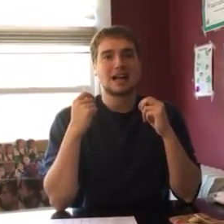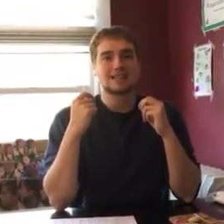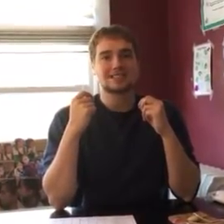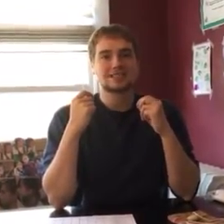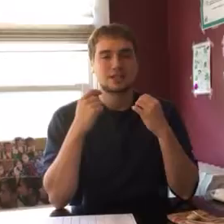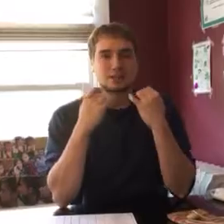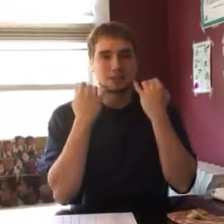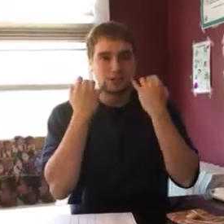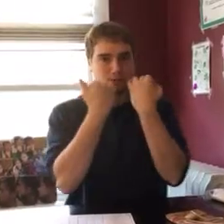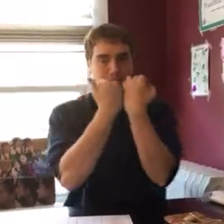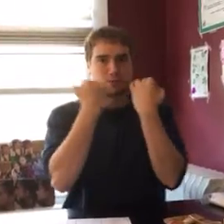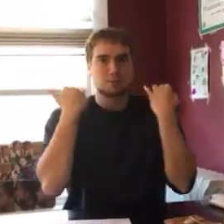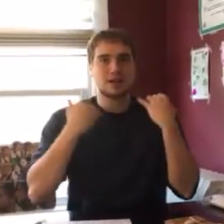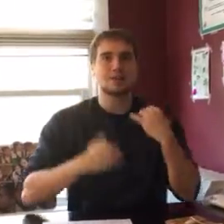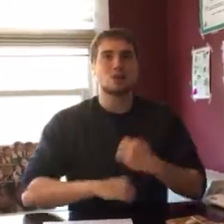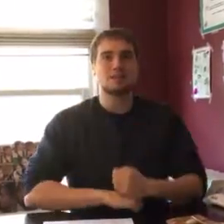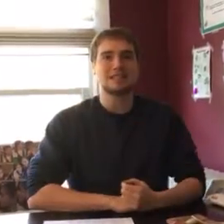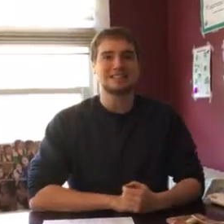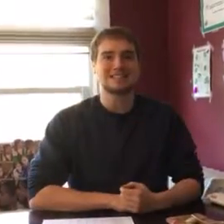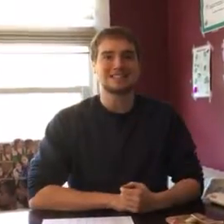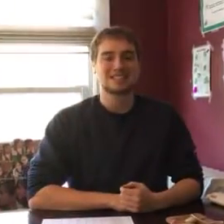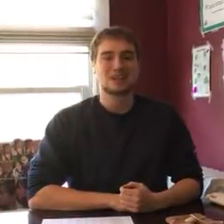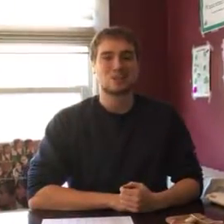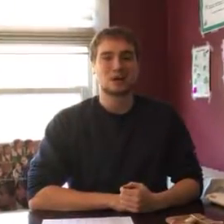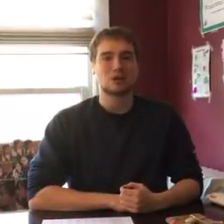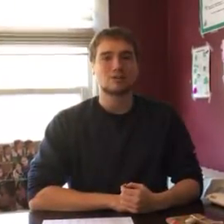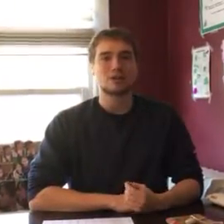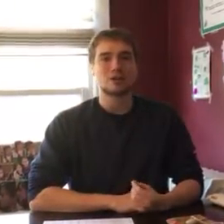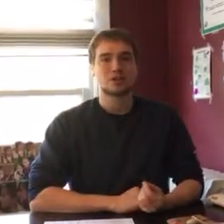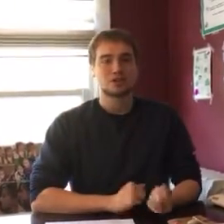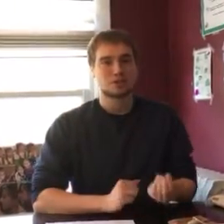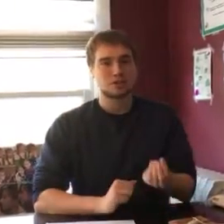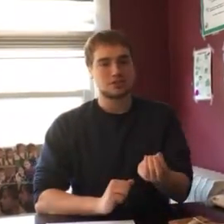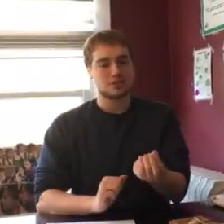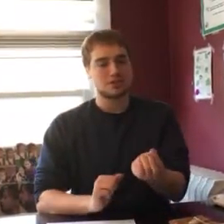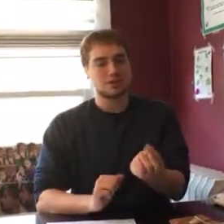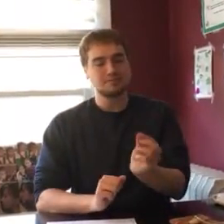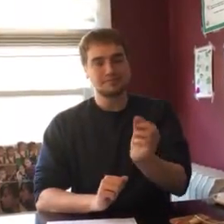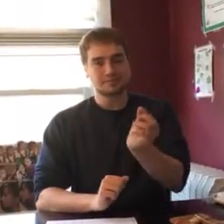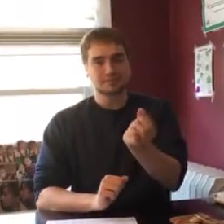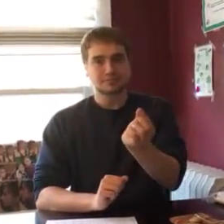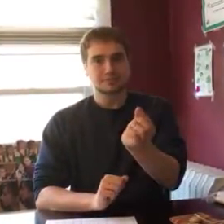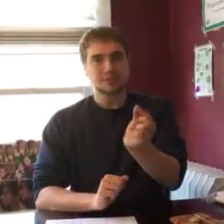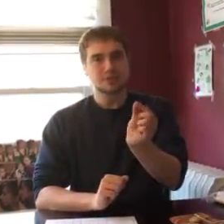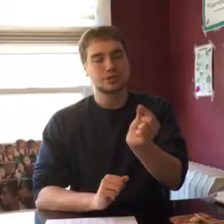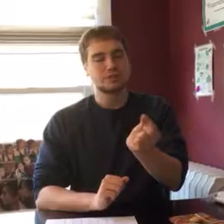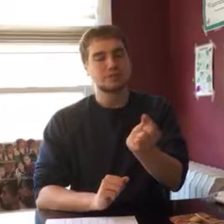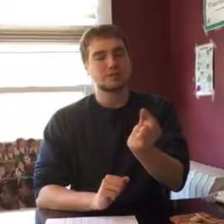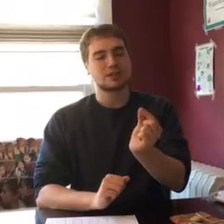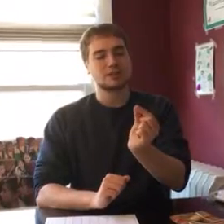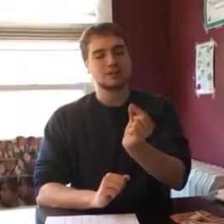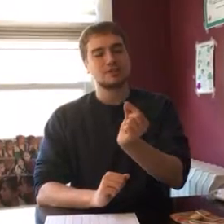keep their lips spread and open and swallow so when it's all said and done should look something like this